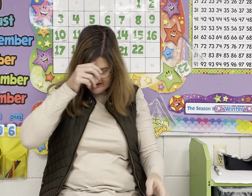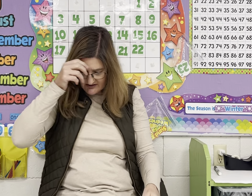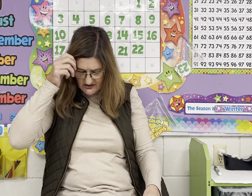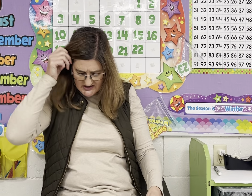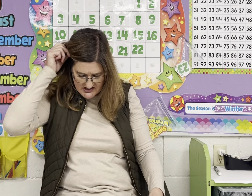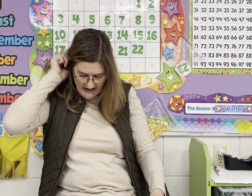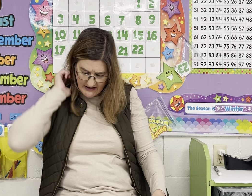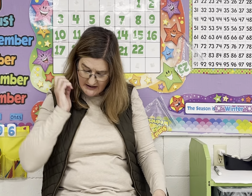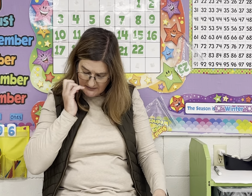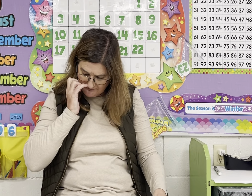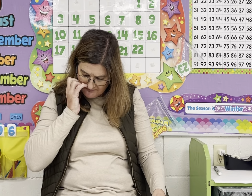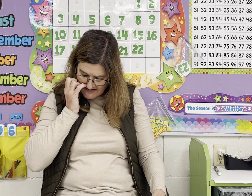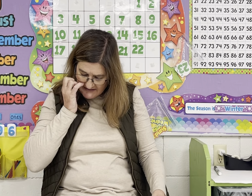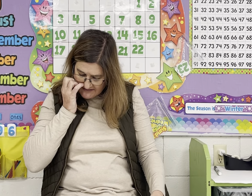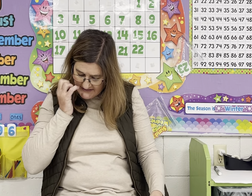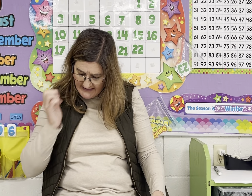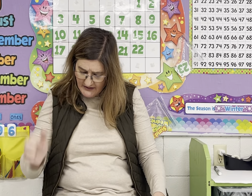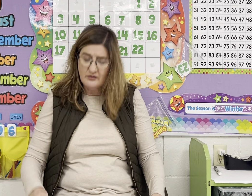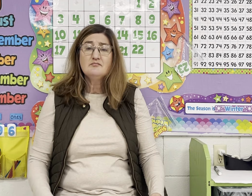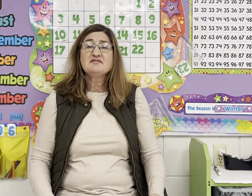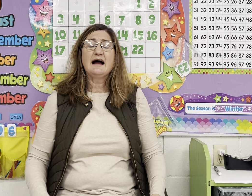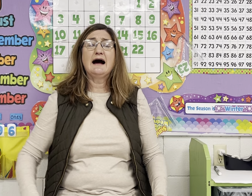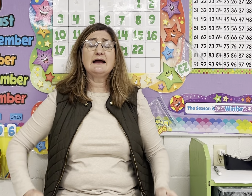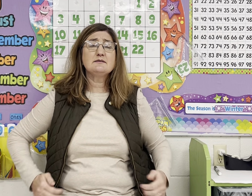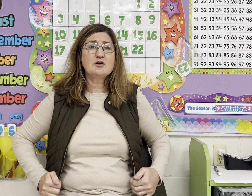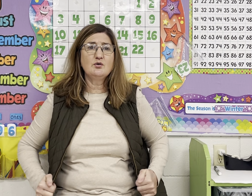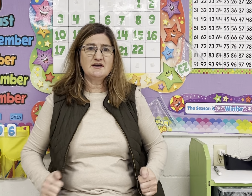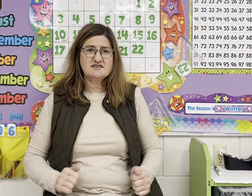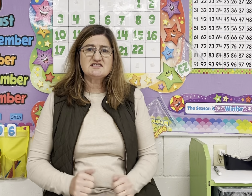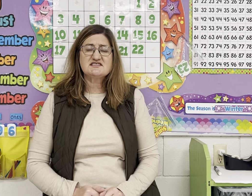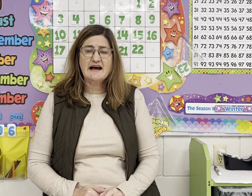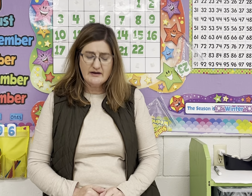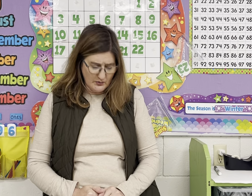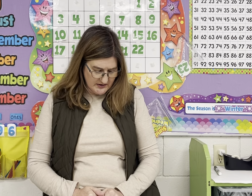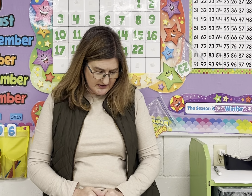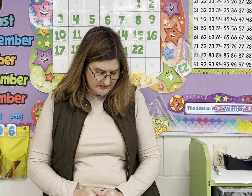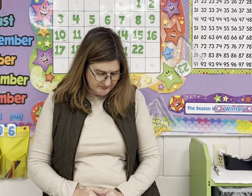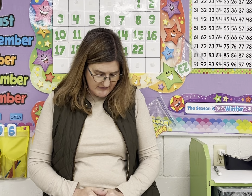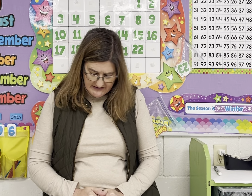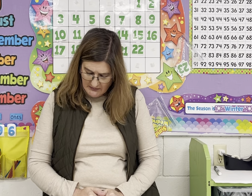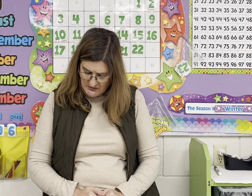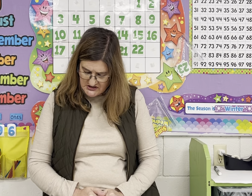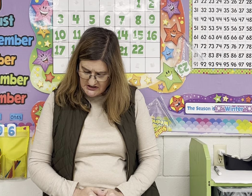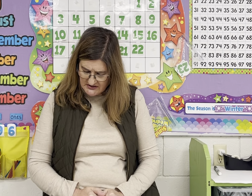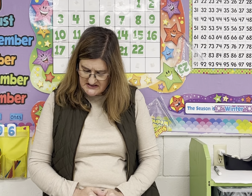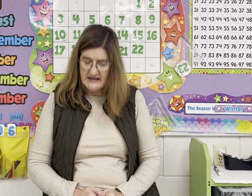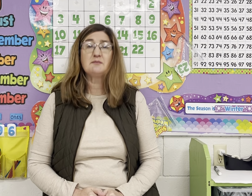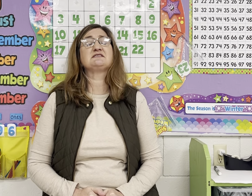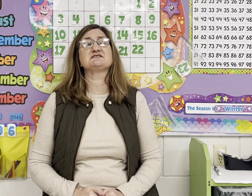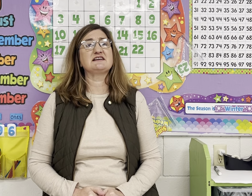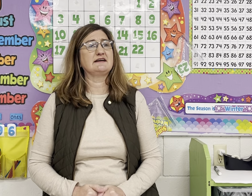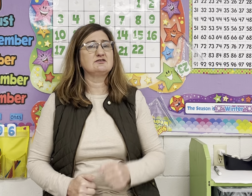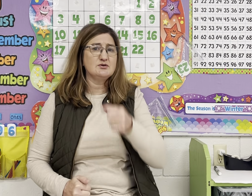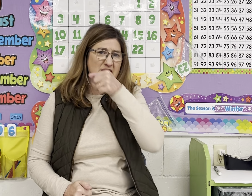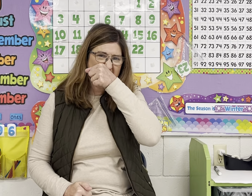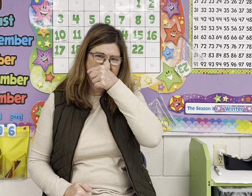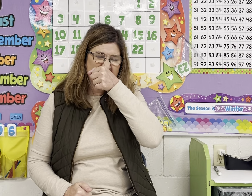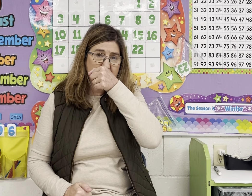Good job. Good Now, I am going to say a word and I want you to tell me the sound you hear in the